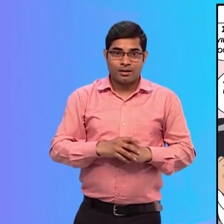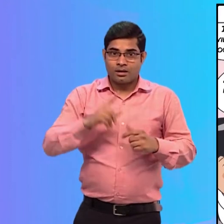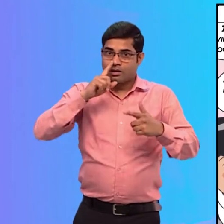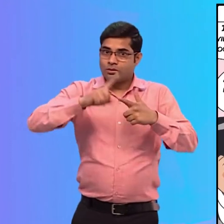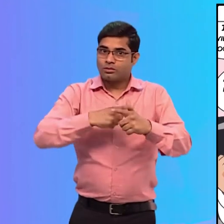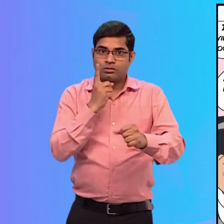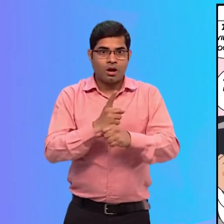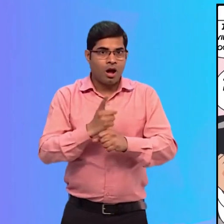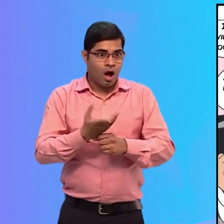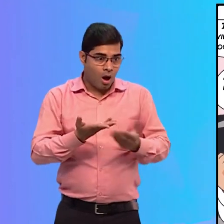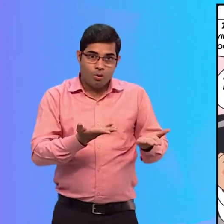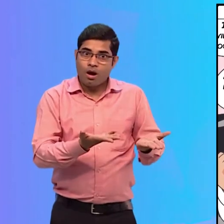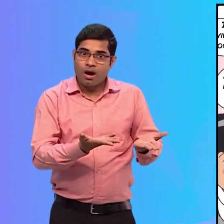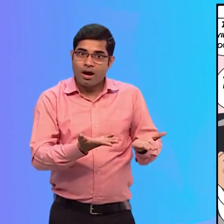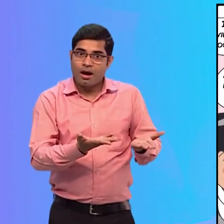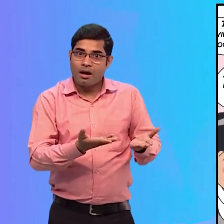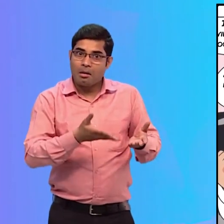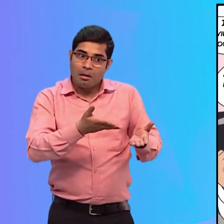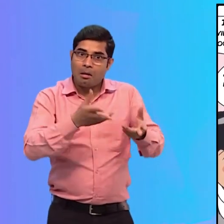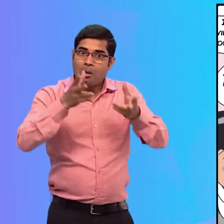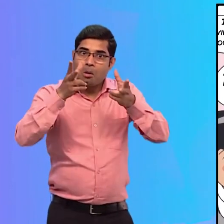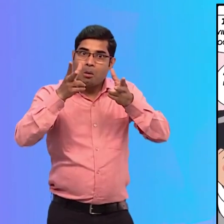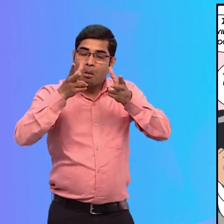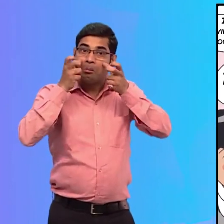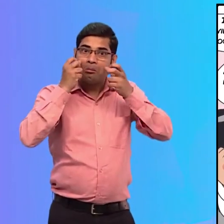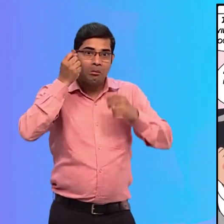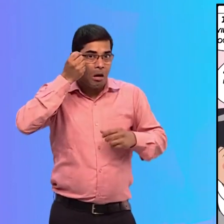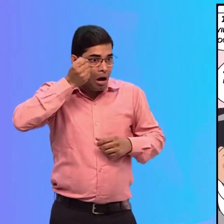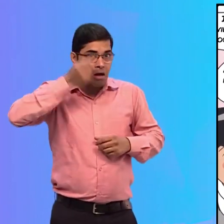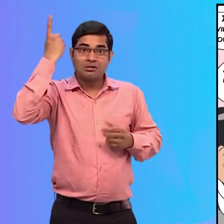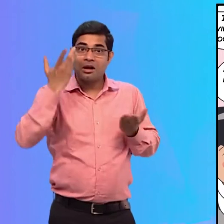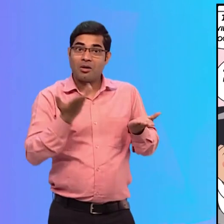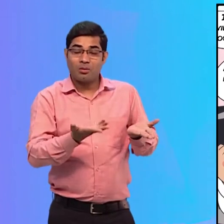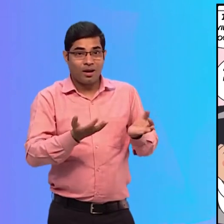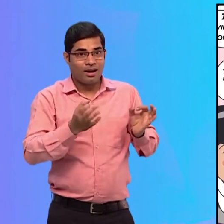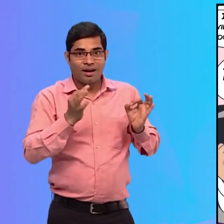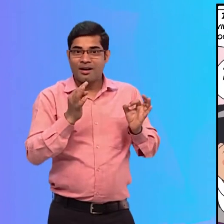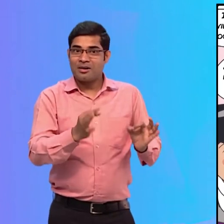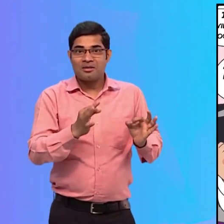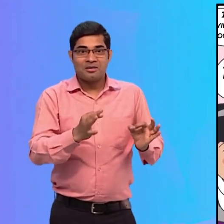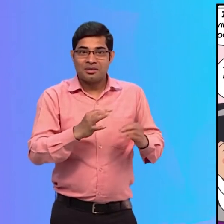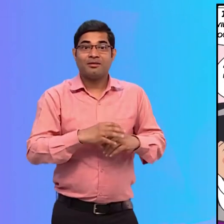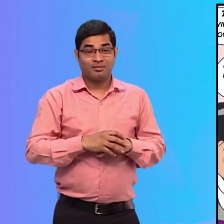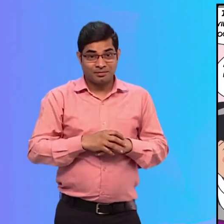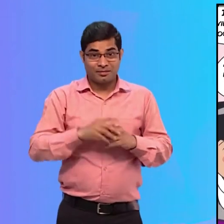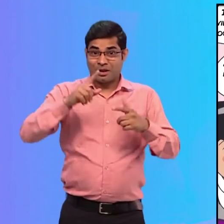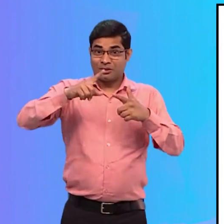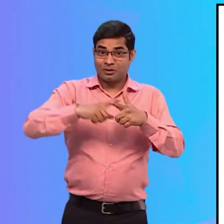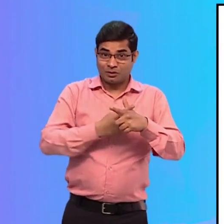Jyoti Ma'am is impressed with how observant Priya is and says,